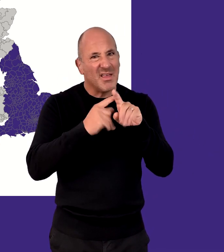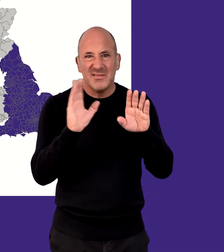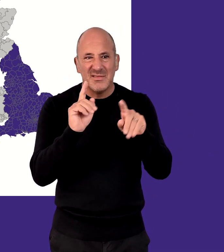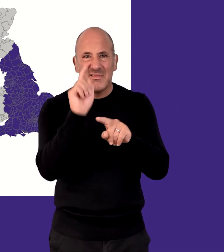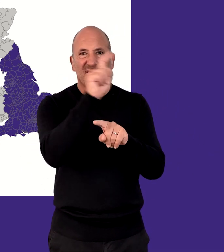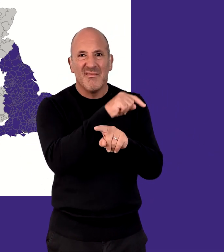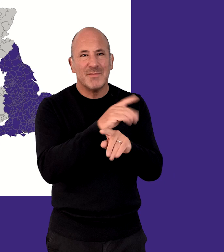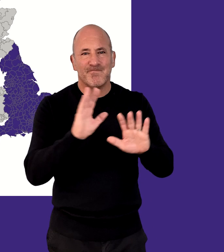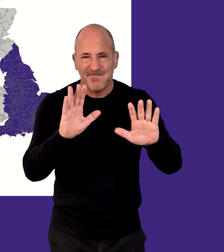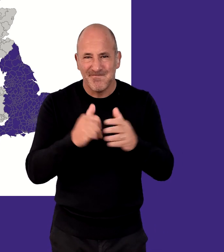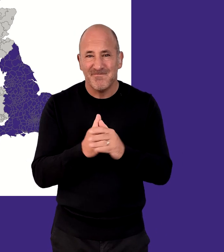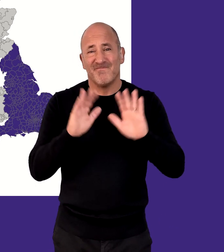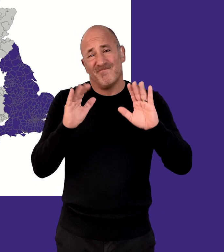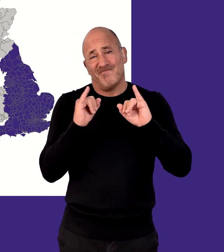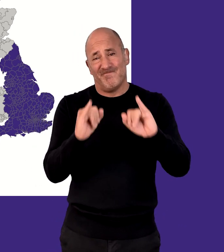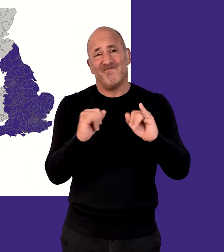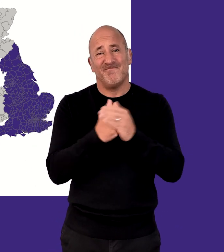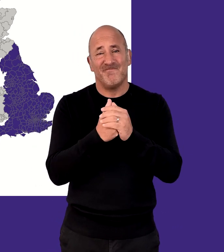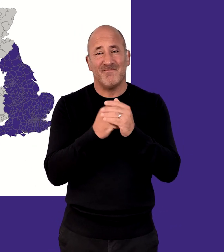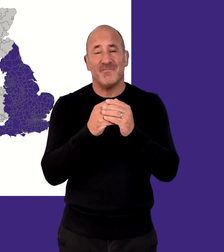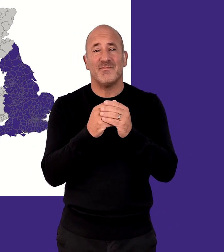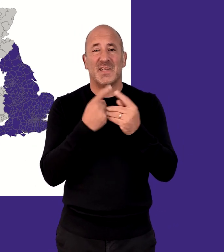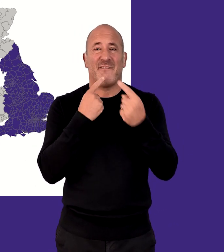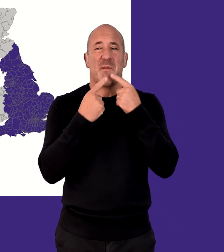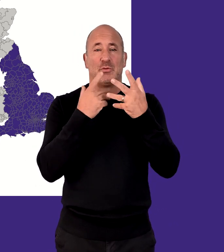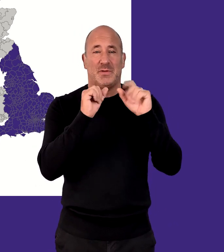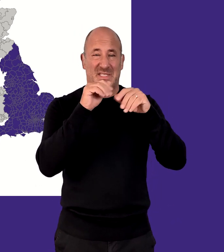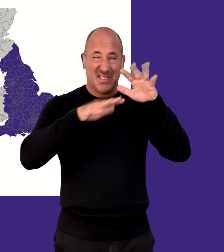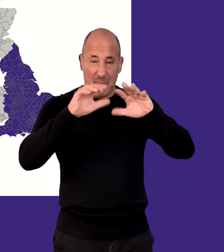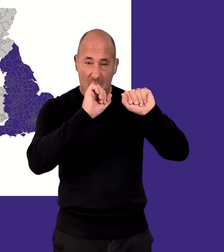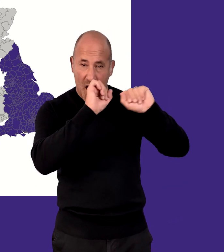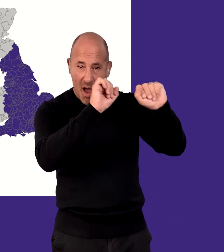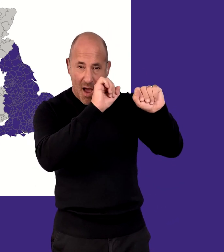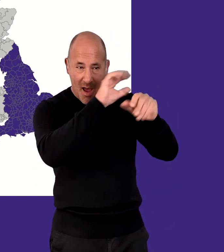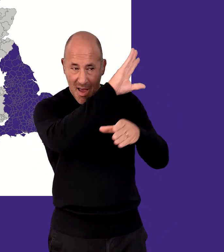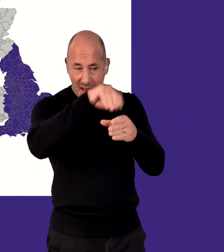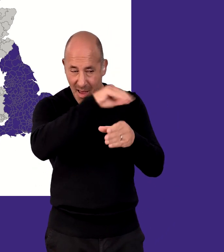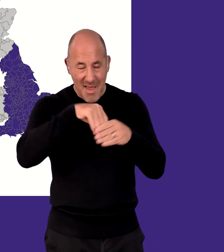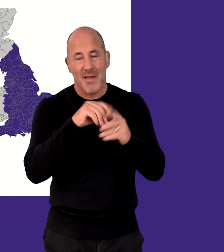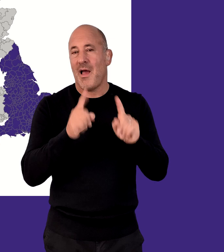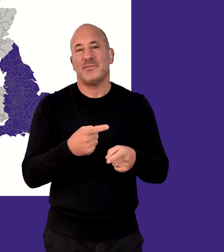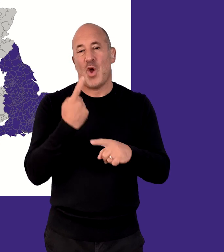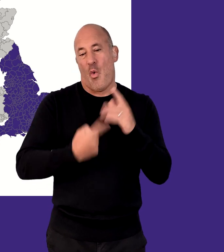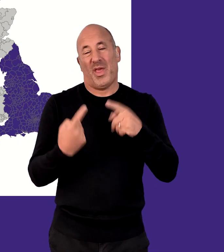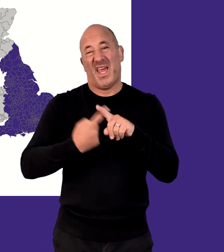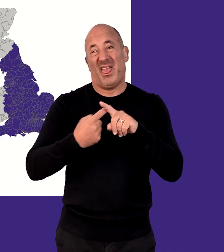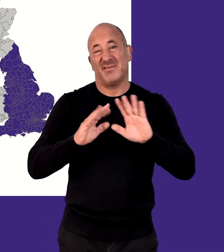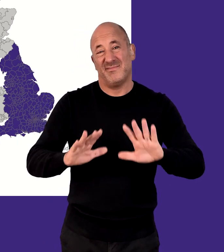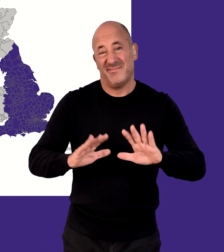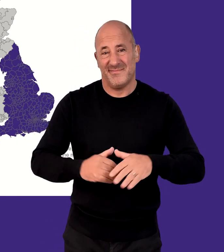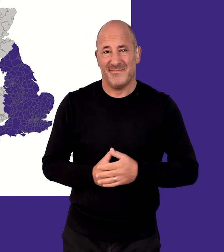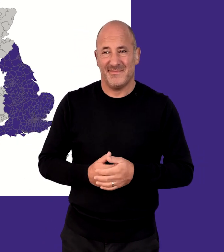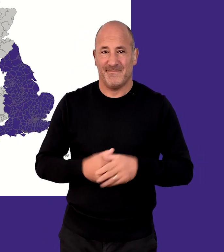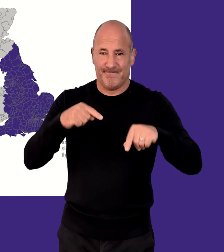originate from outside of England, however unfortunately, data of similar levels of granularity is not yet available for areas other than England.